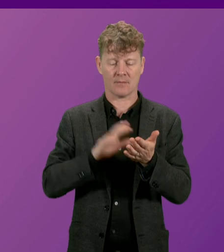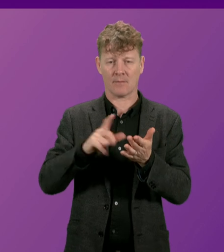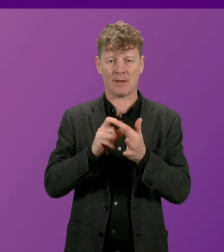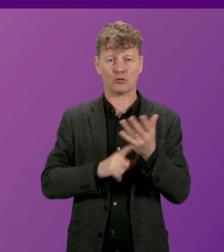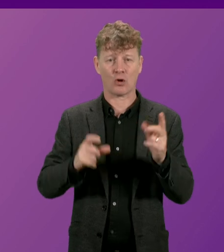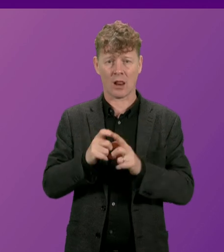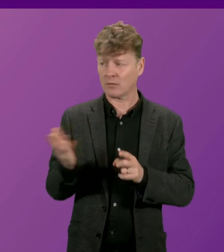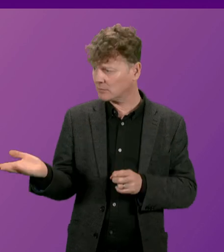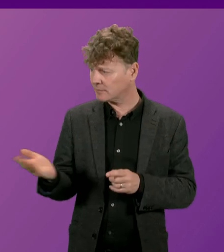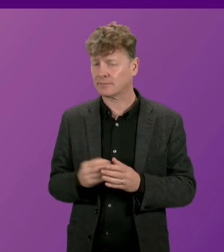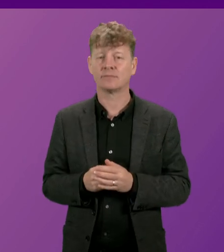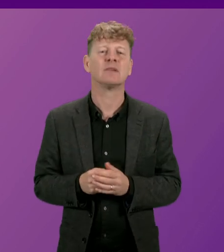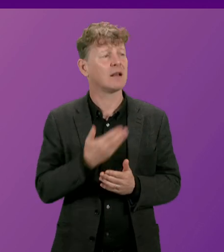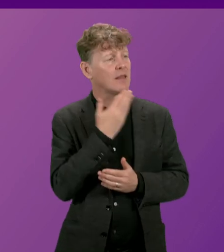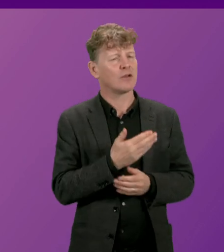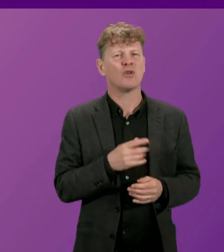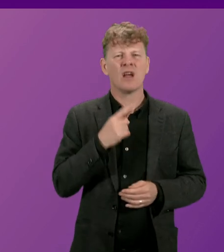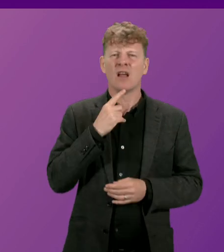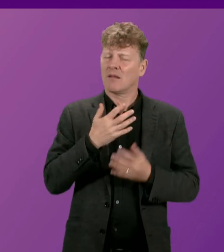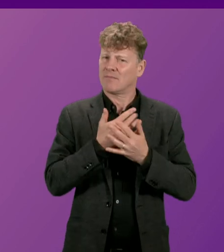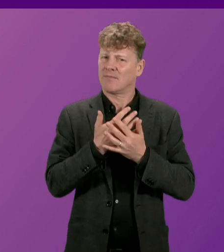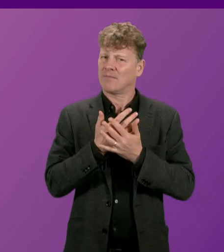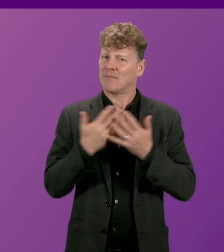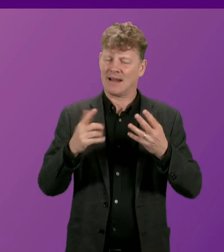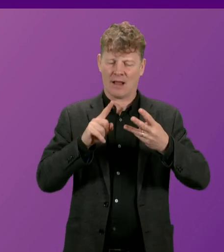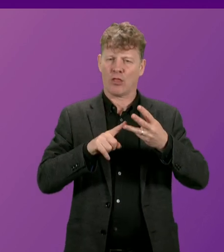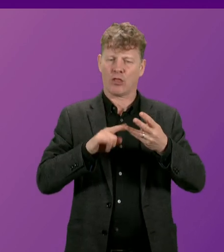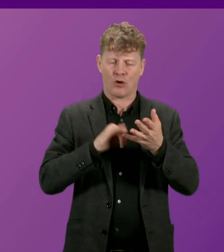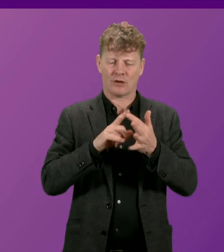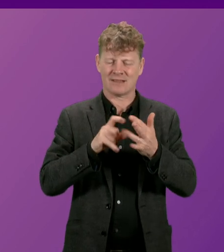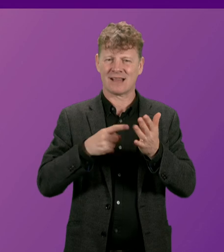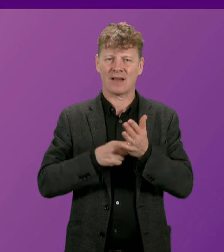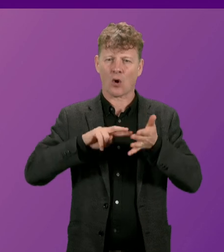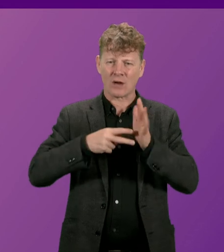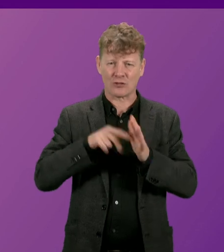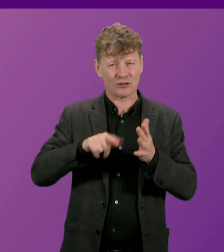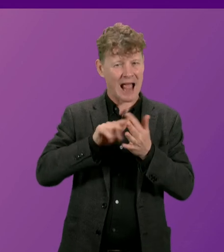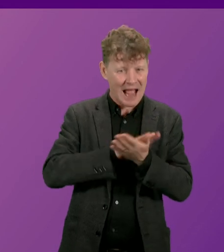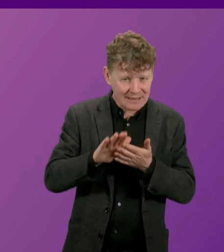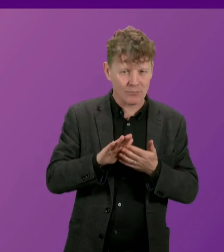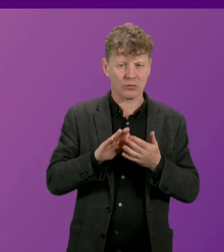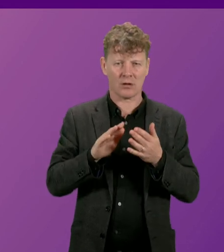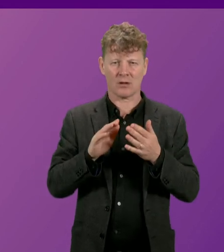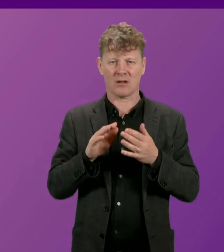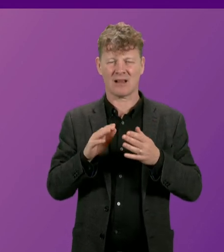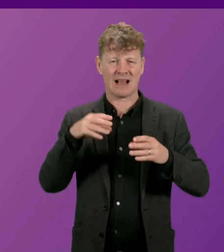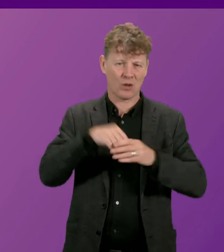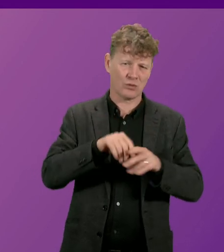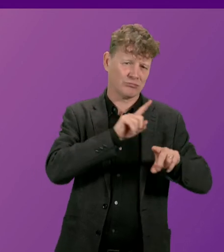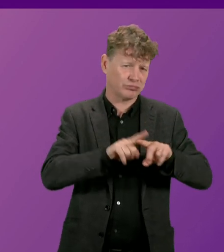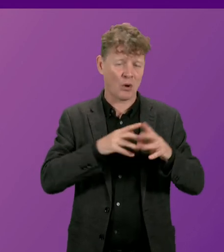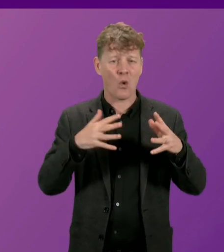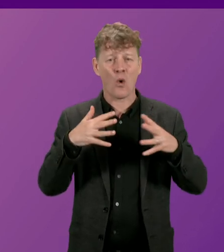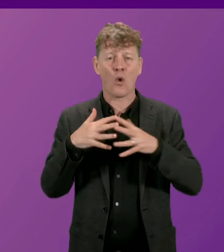A number of third sector organisations across Edinburgh Pentlands, including the Dove Centre, Wester Hills Health